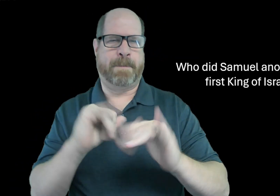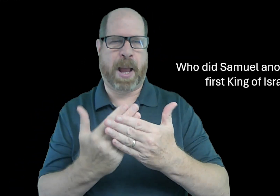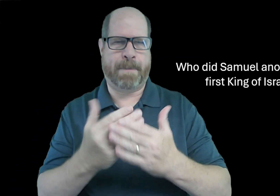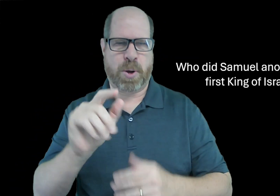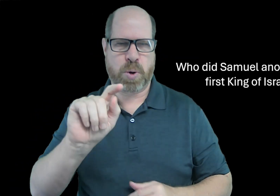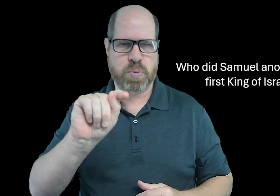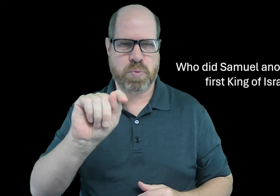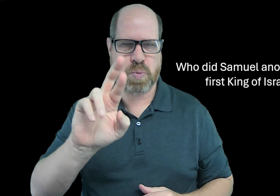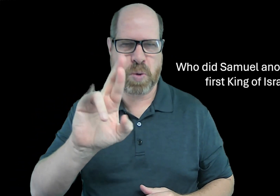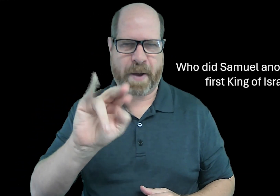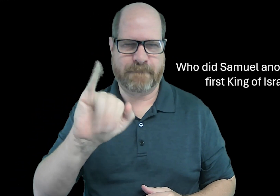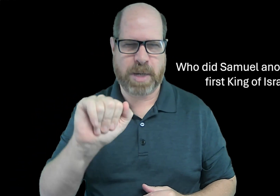I will trivia.